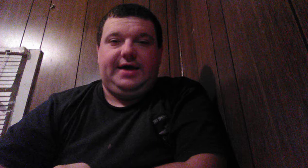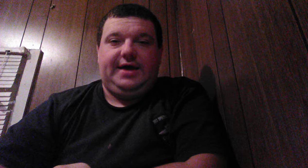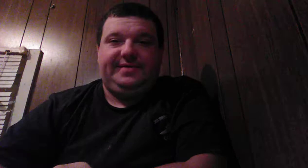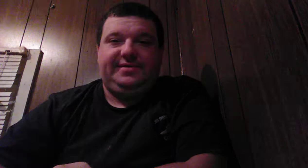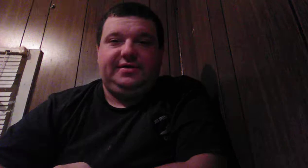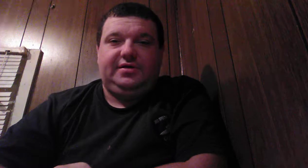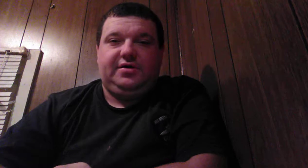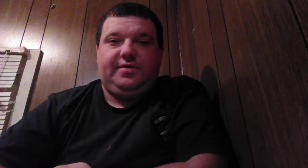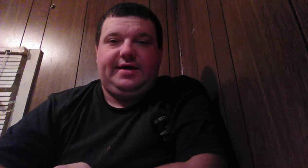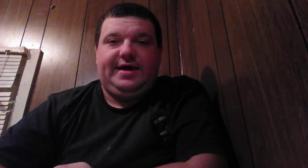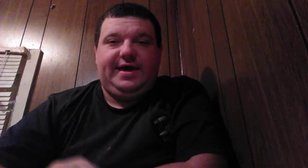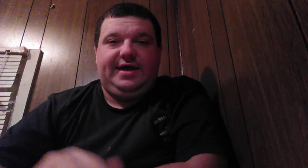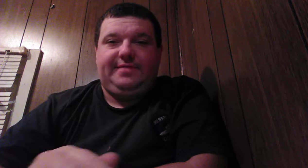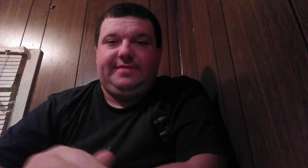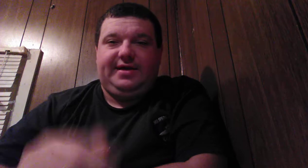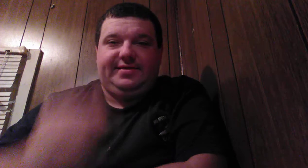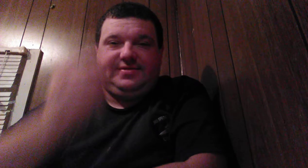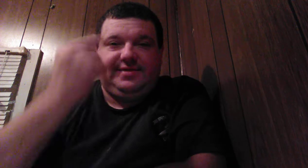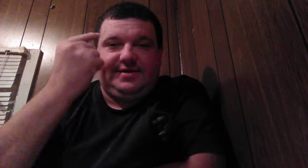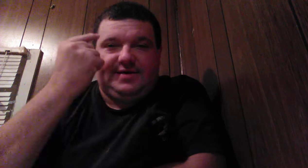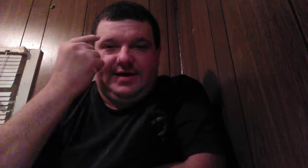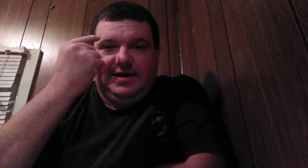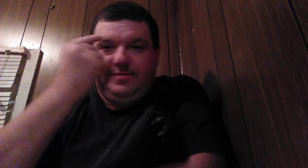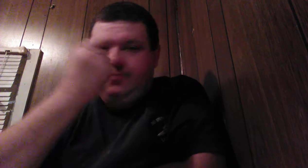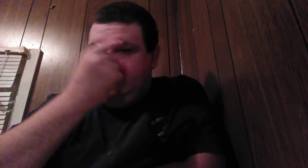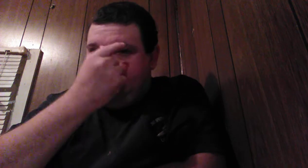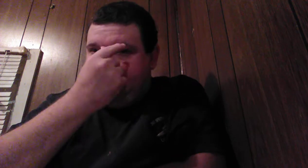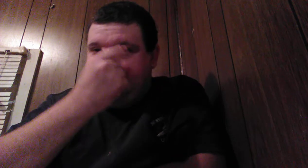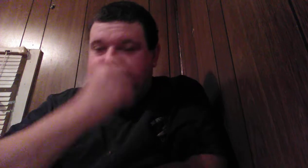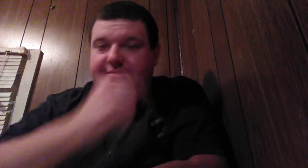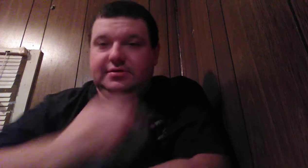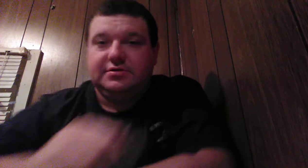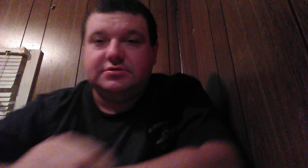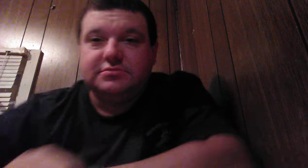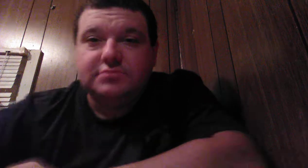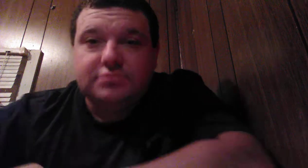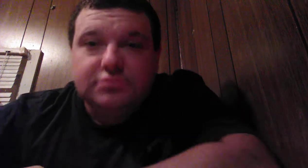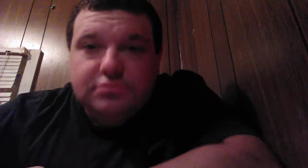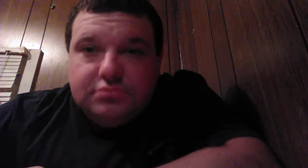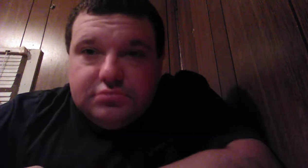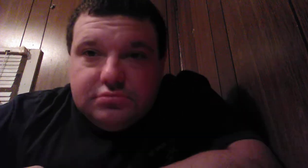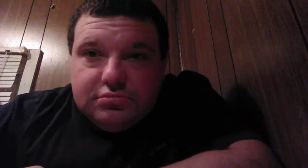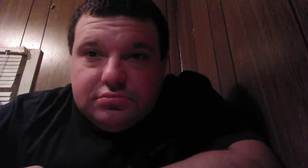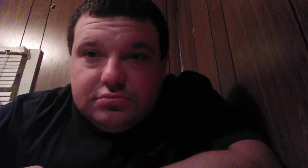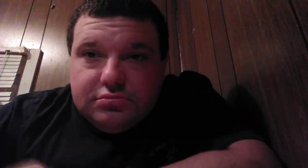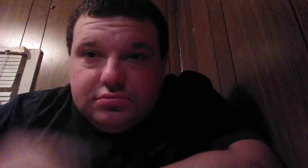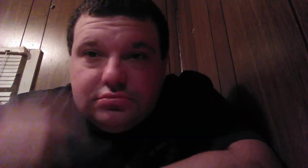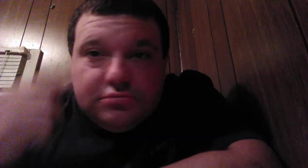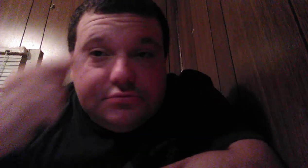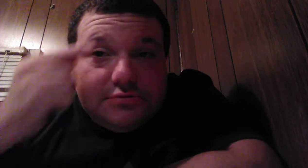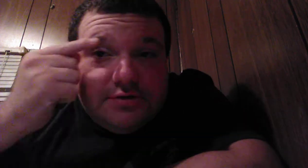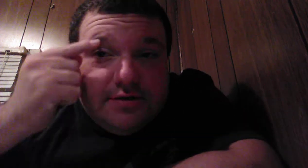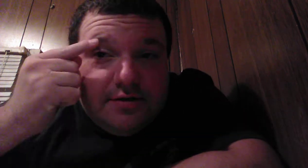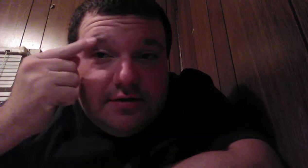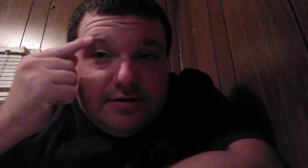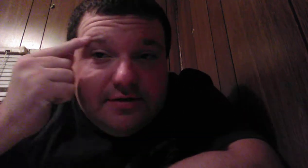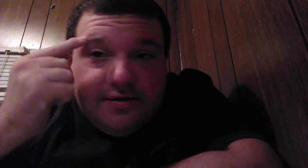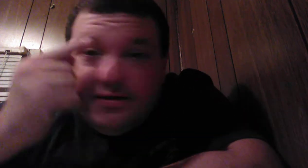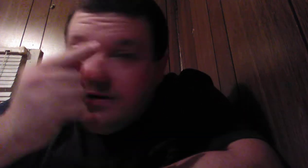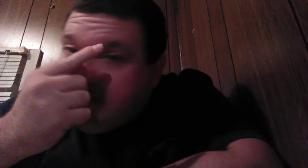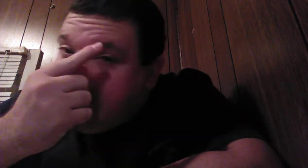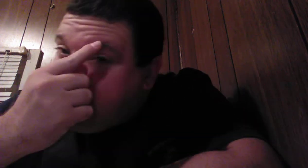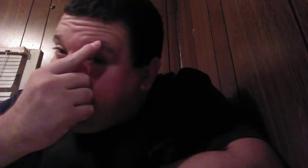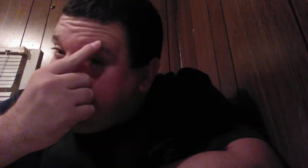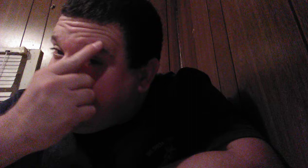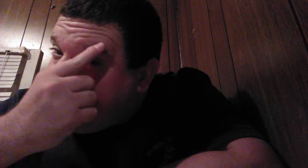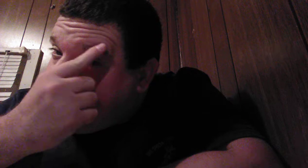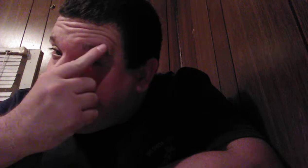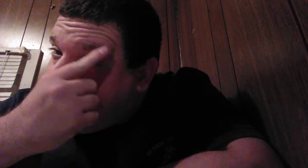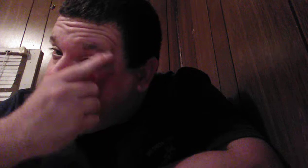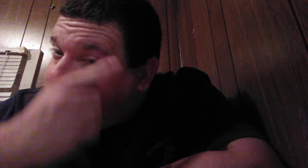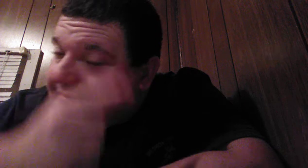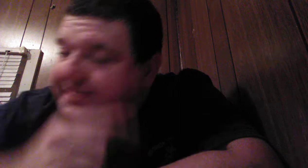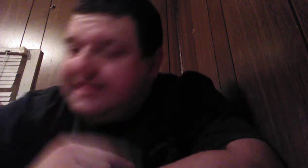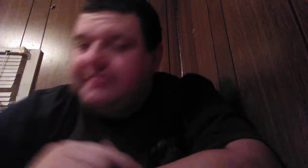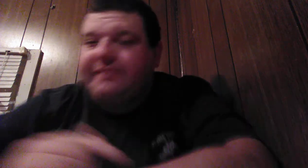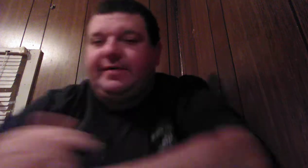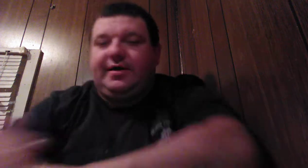As you know I hate my sick eyebrows see in some of my